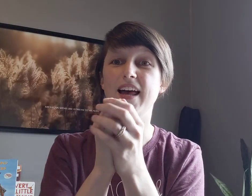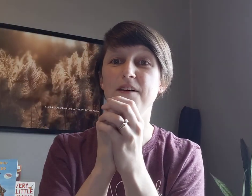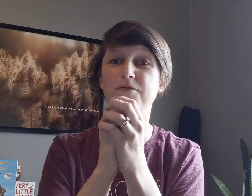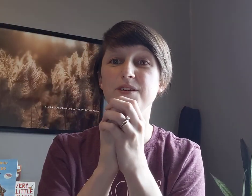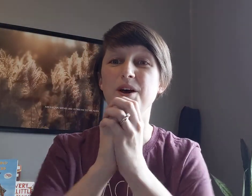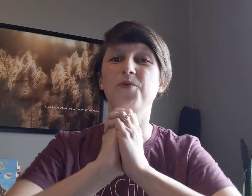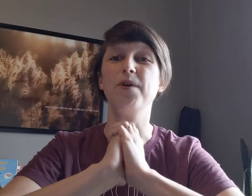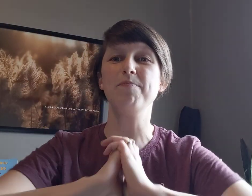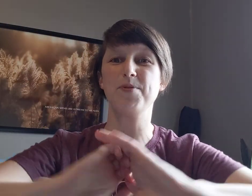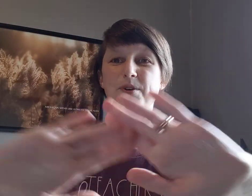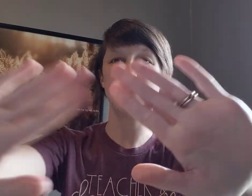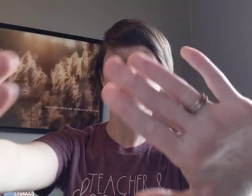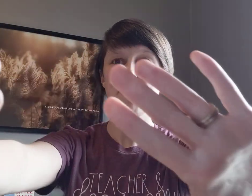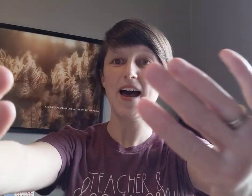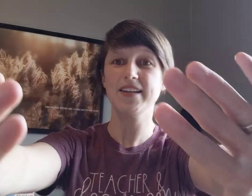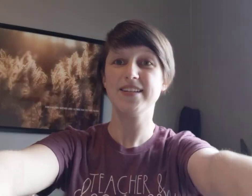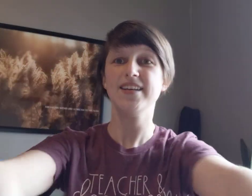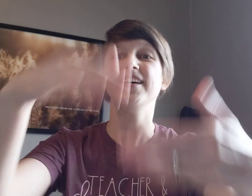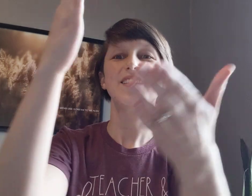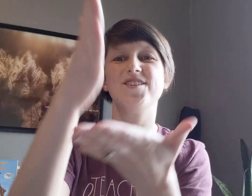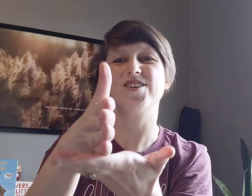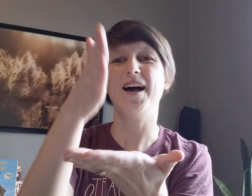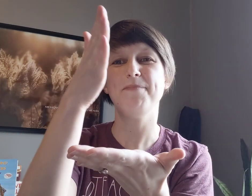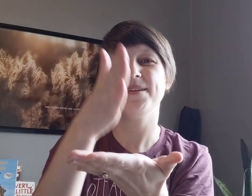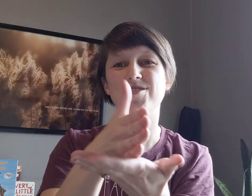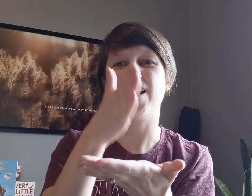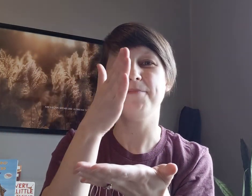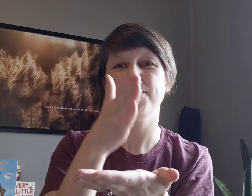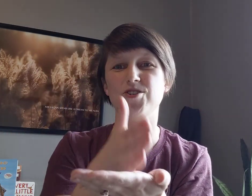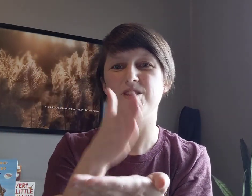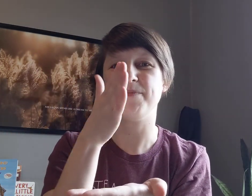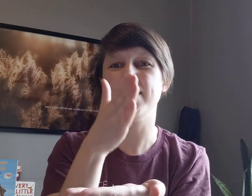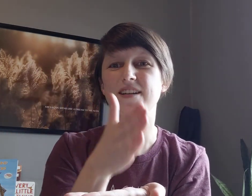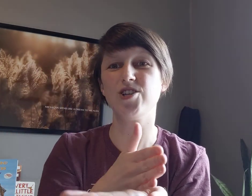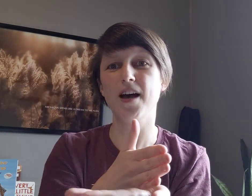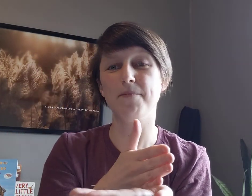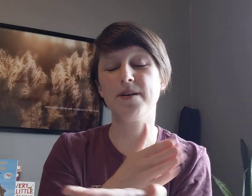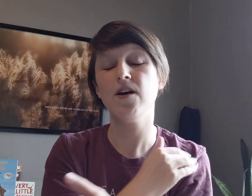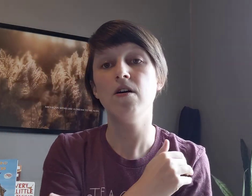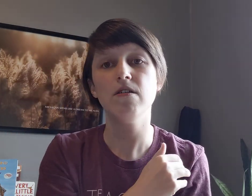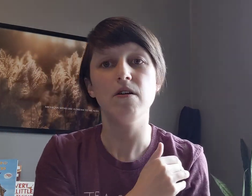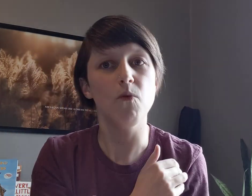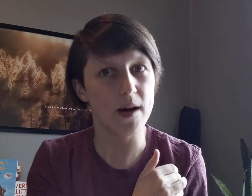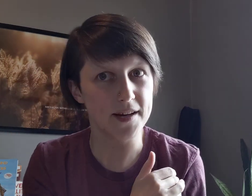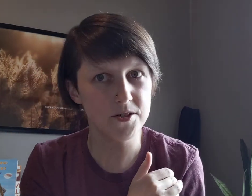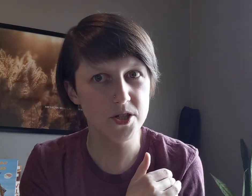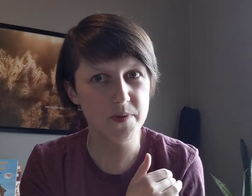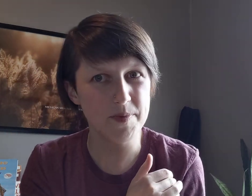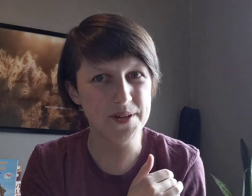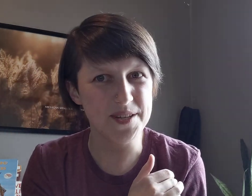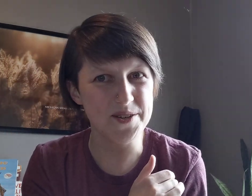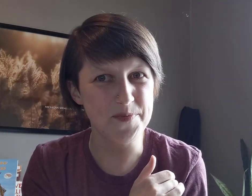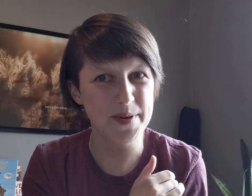left, we put in the pot. Chop, chop, chippity chop. What else should we put in the soup?